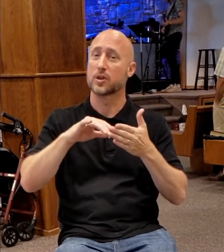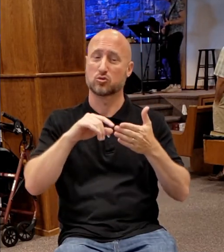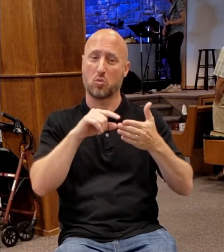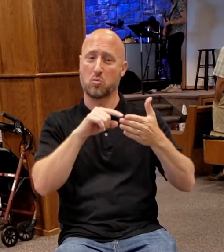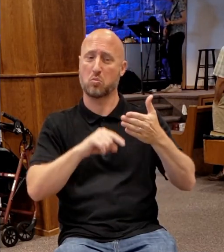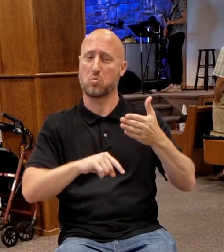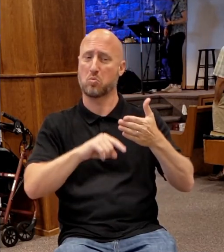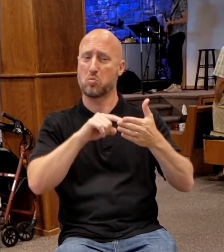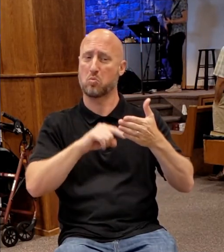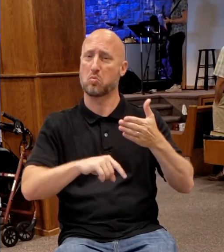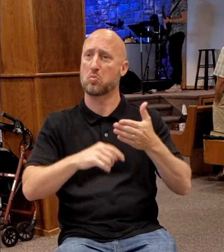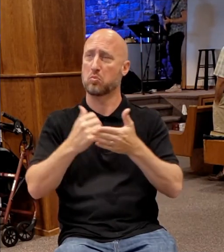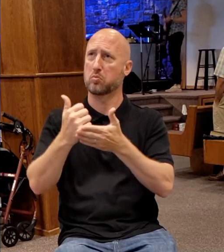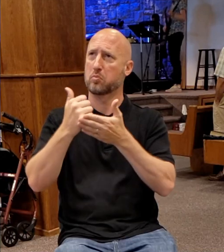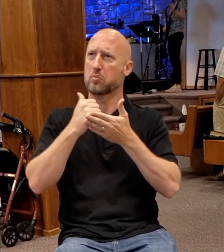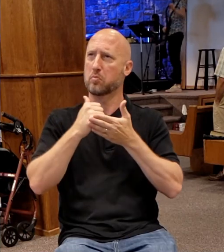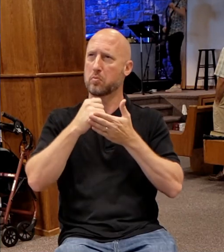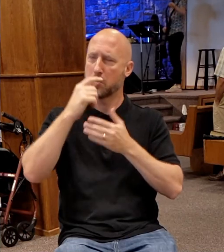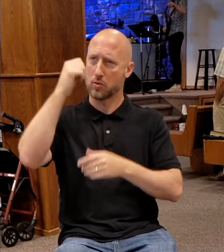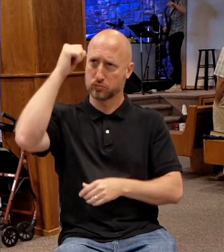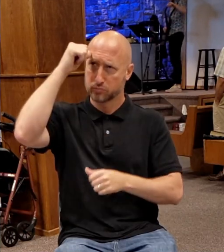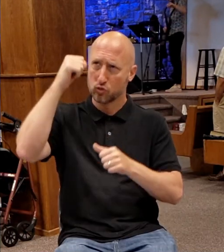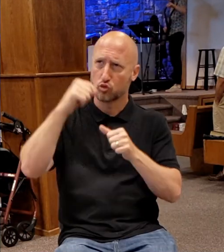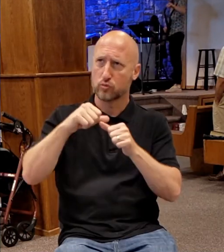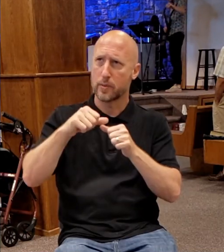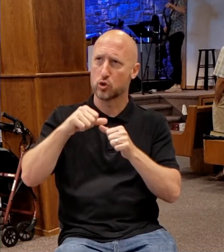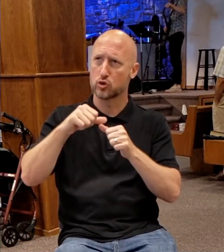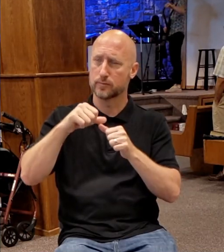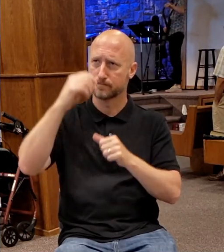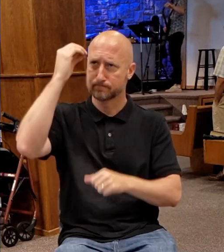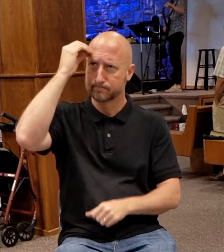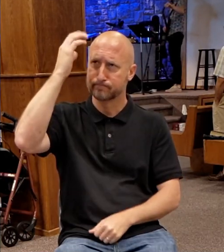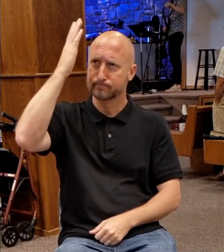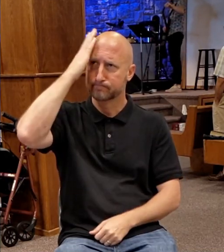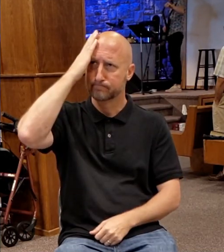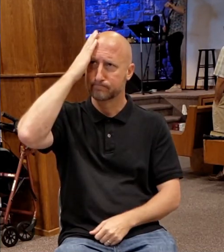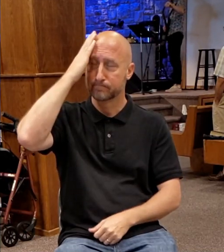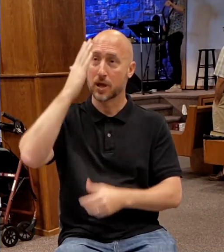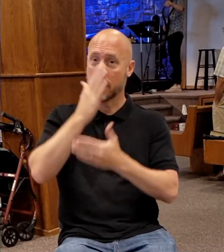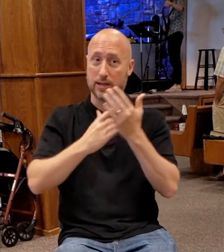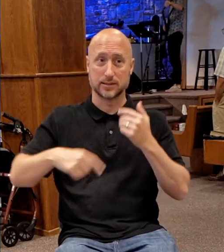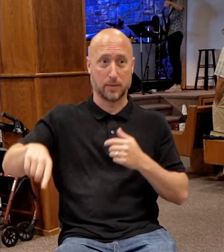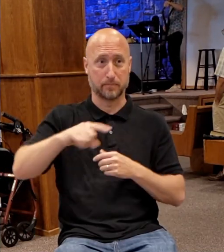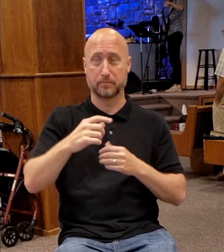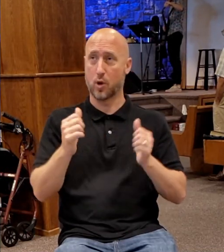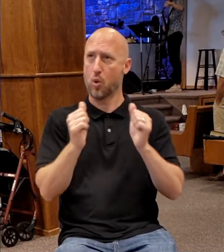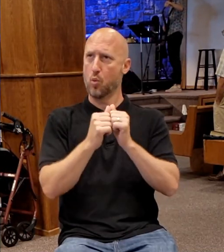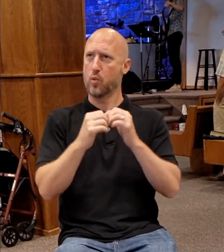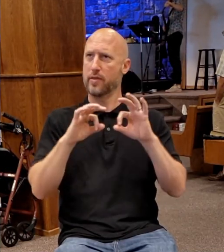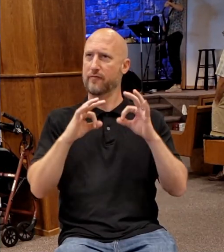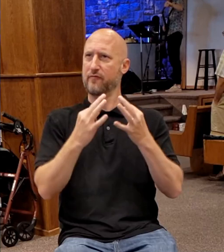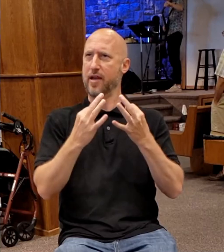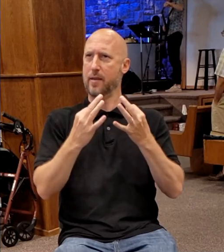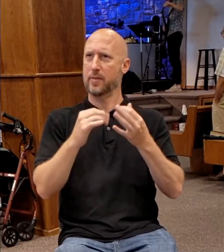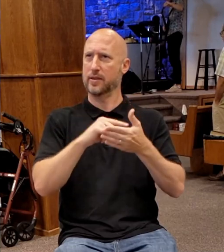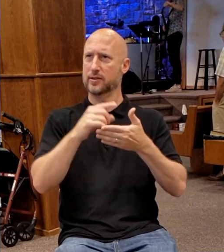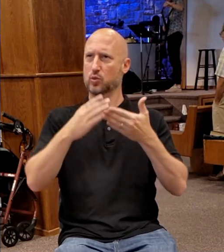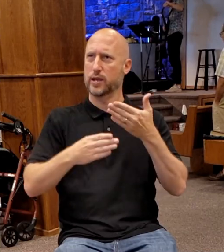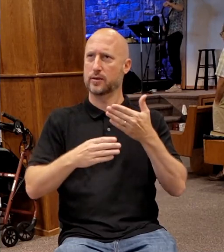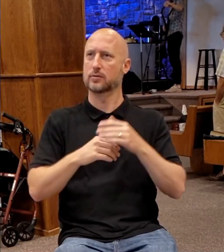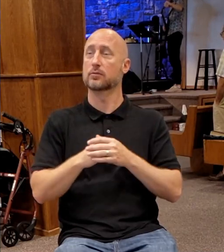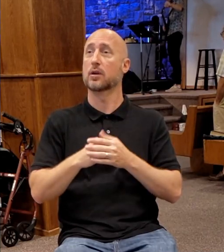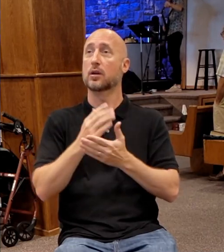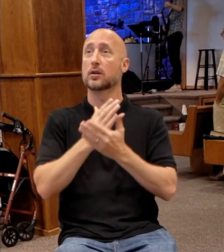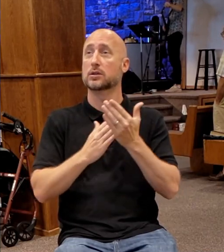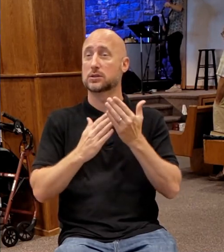with us today, Lord. Tomorrow, many of us are going to be with family, Lord. And many of us are going to be surrounded by unbelievers,